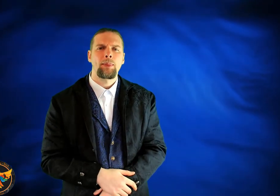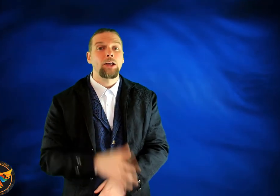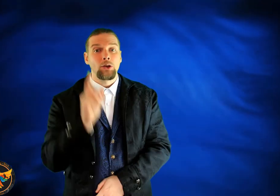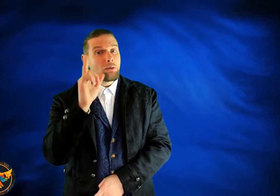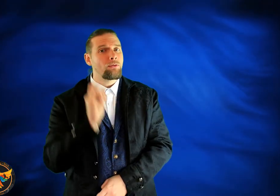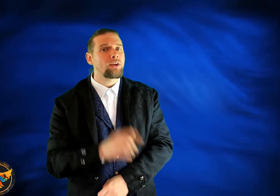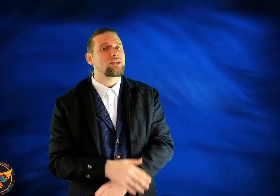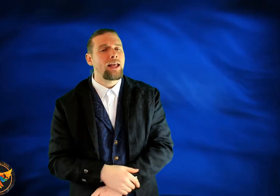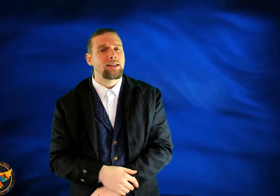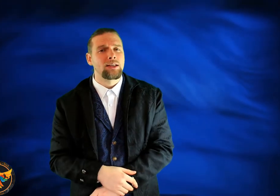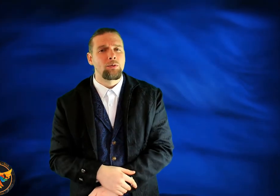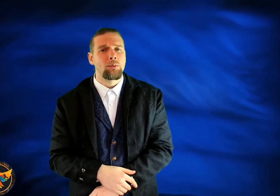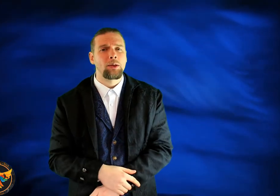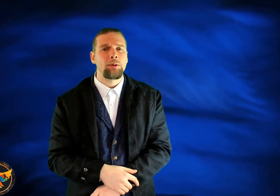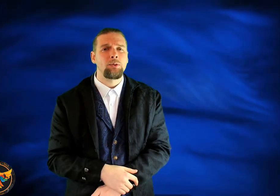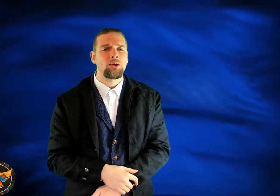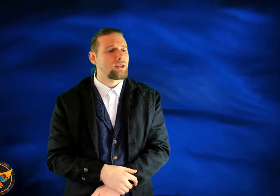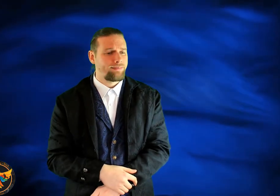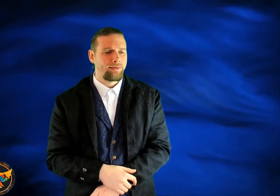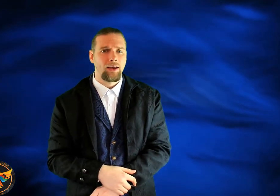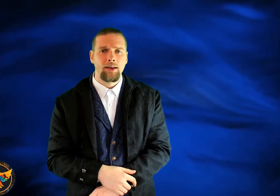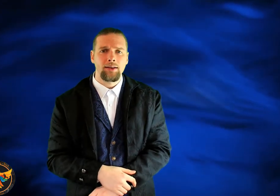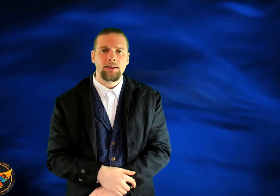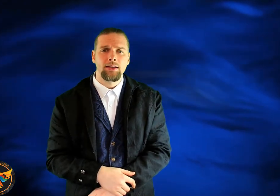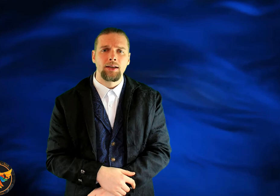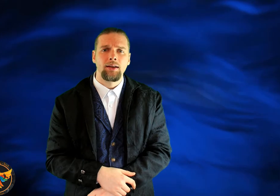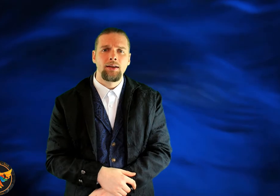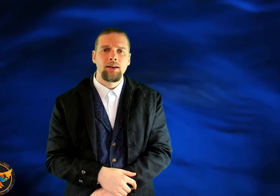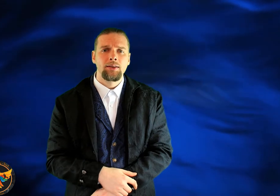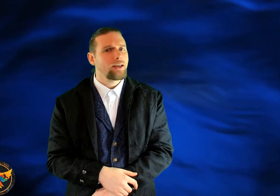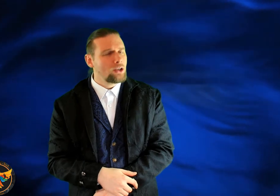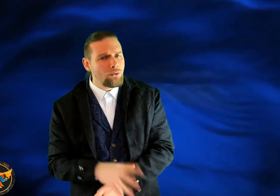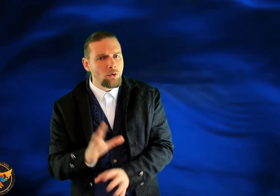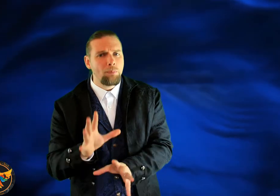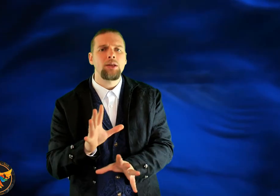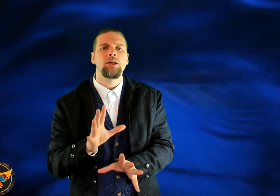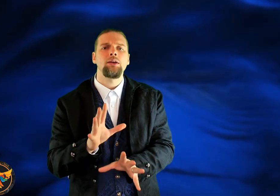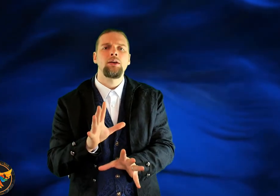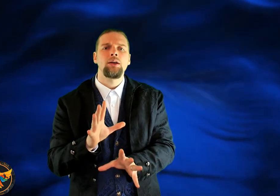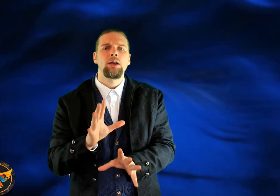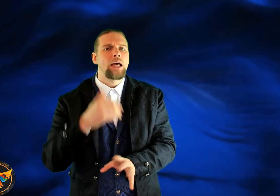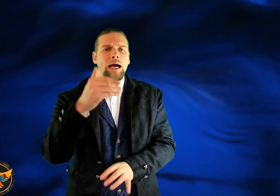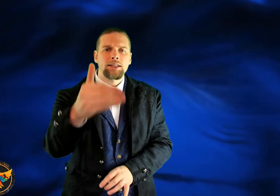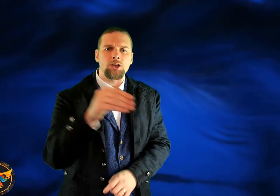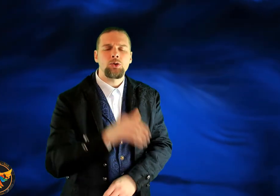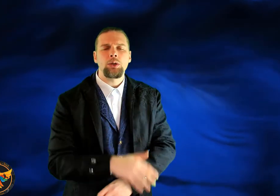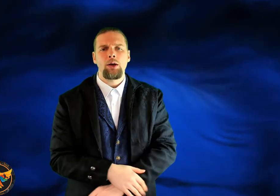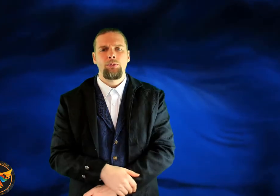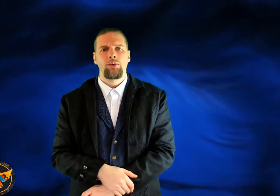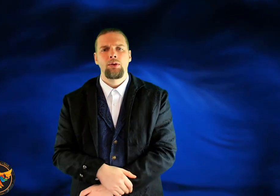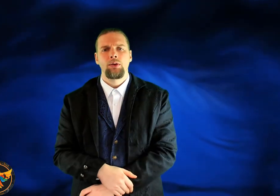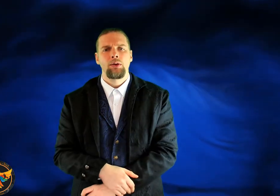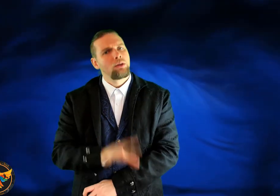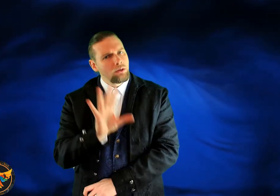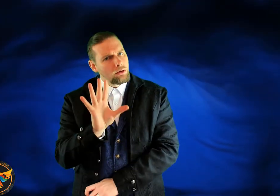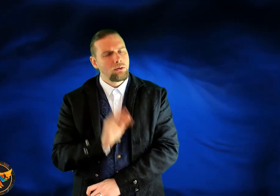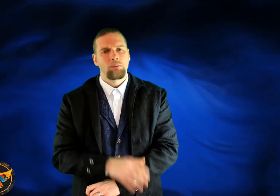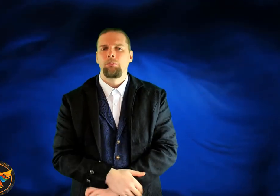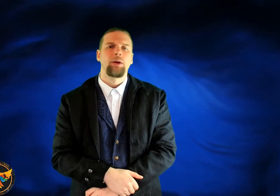And you need to be very selective about the people that you say, I ain't listening to you. Thank you for your opinion. I send you love. But